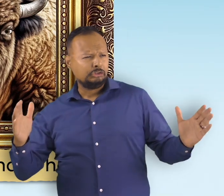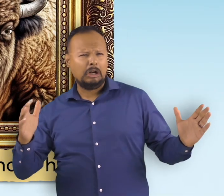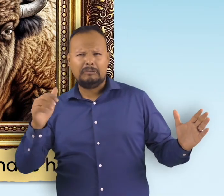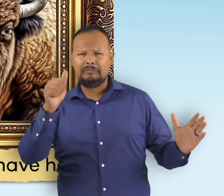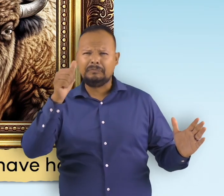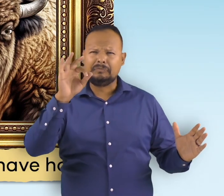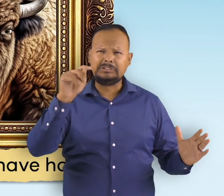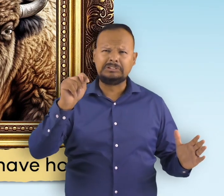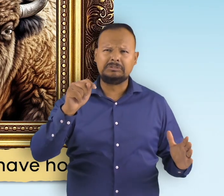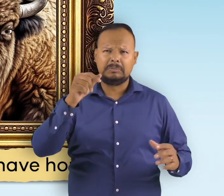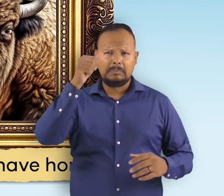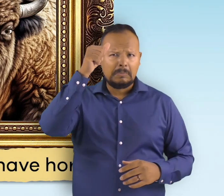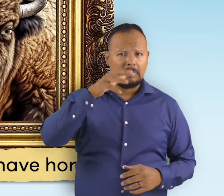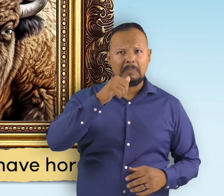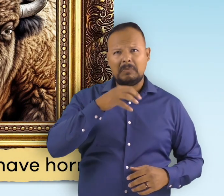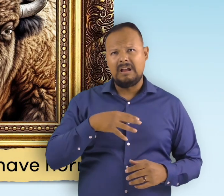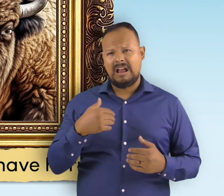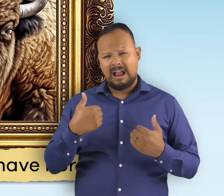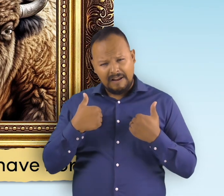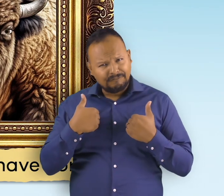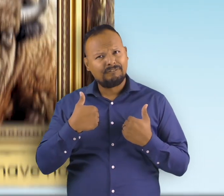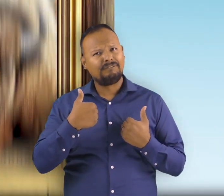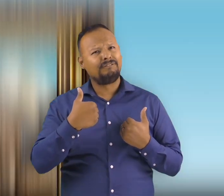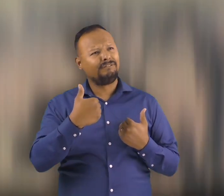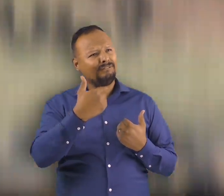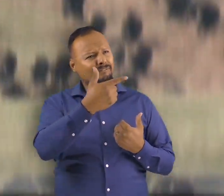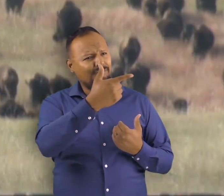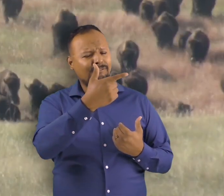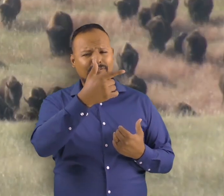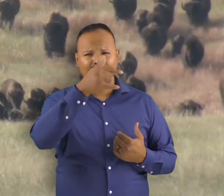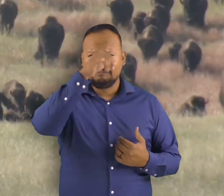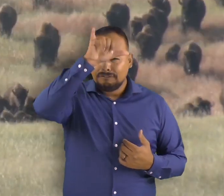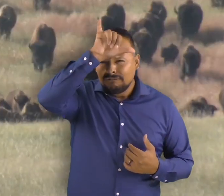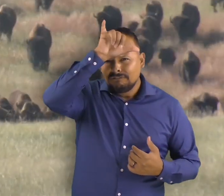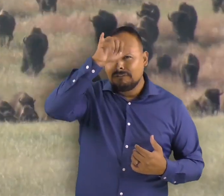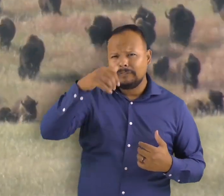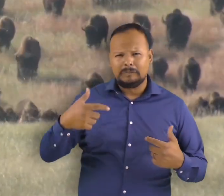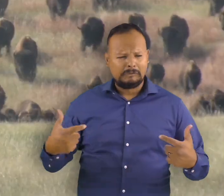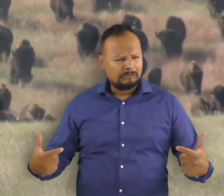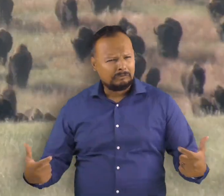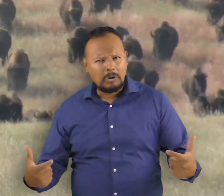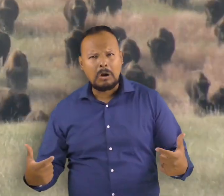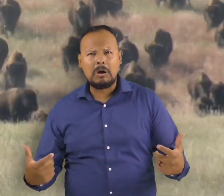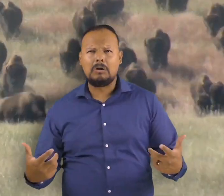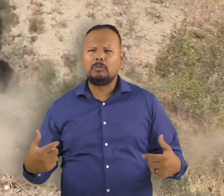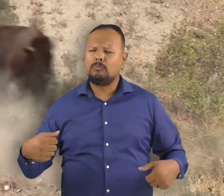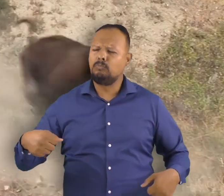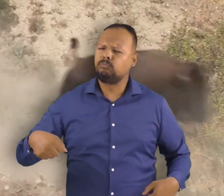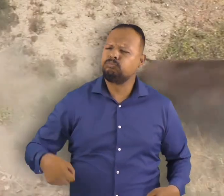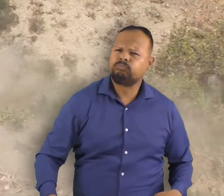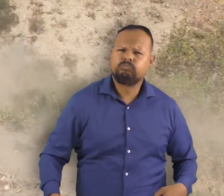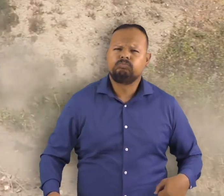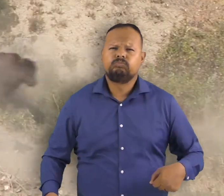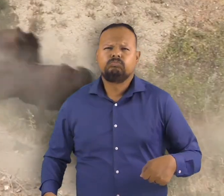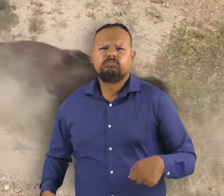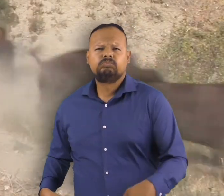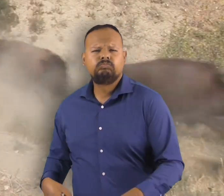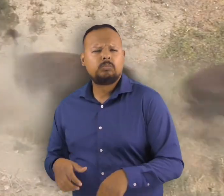and females have horns even though they are huge animals bison are fast and